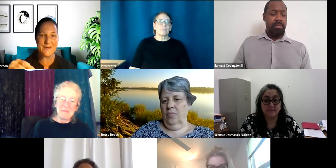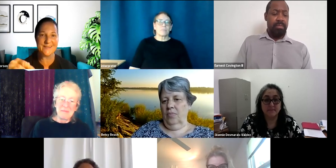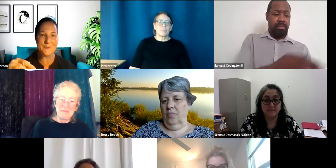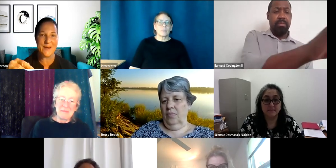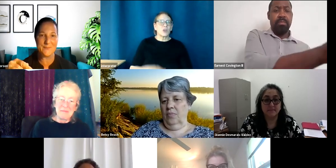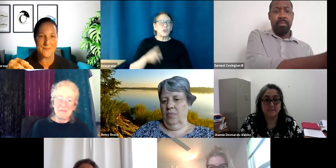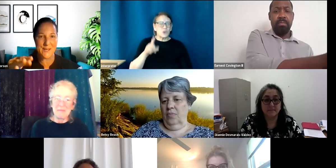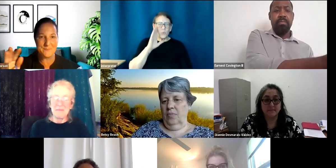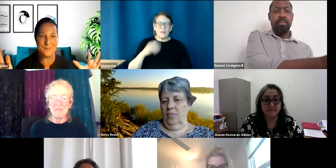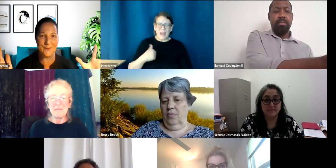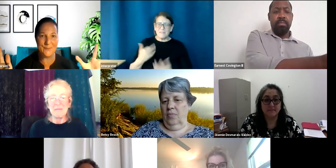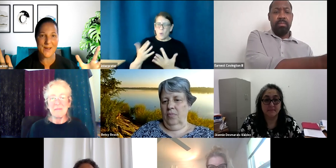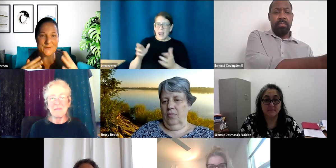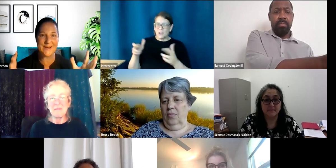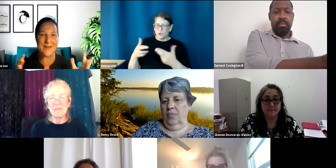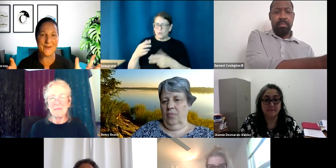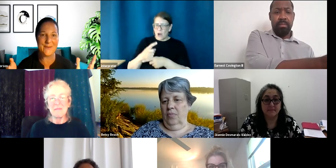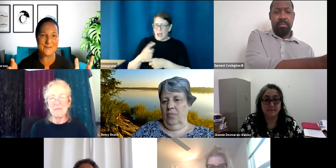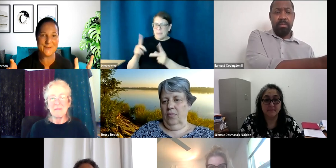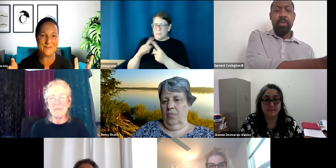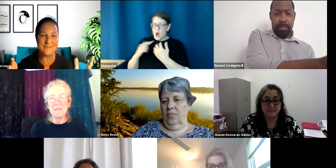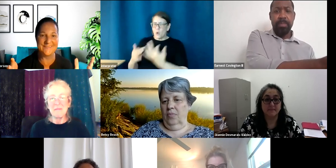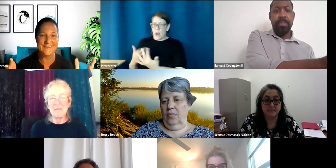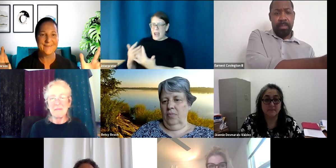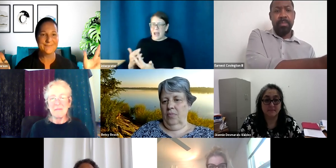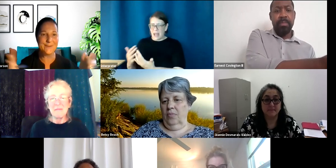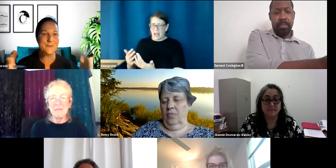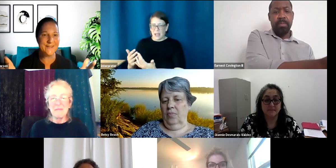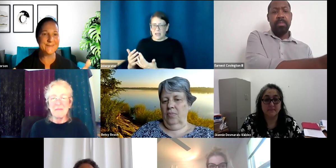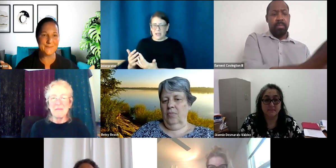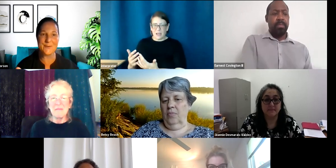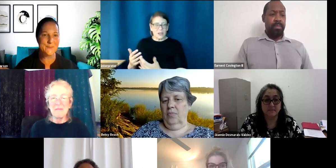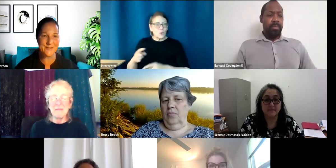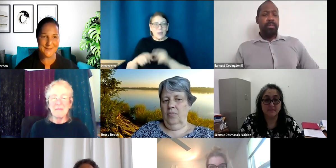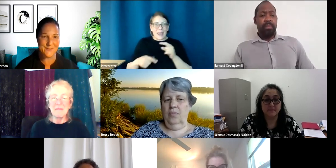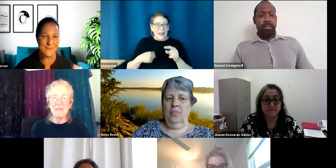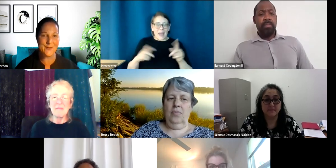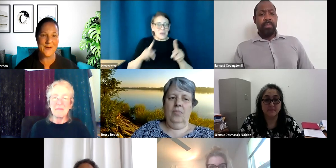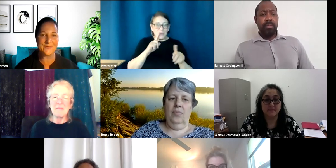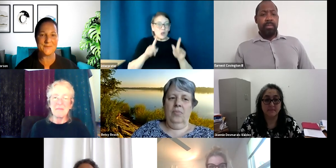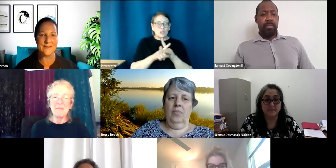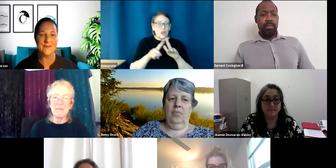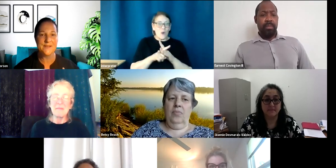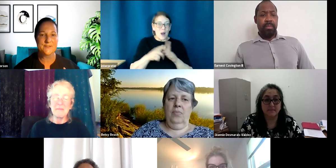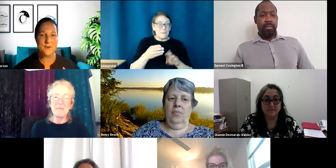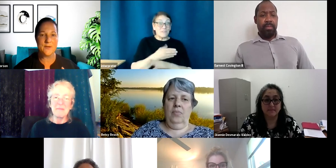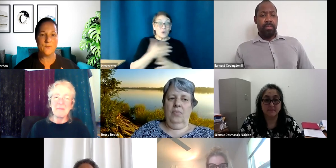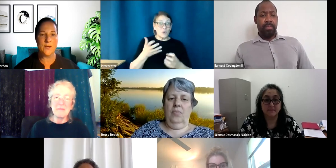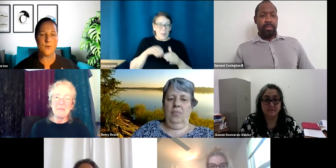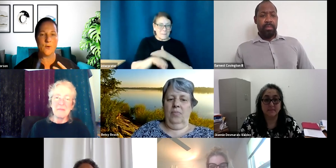everybody does a waiting room and you get people while you're trying to have a conversation floating in the room with you before you want them there. So if we